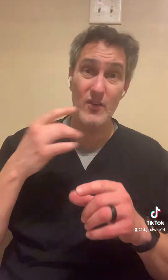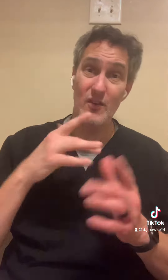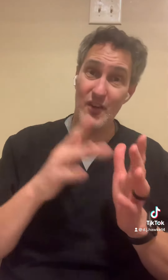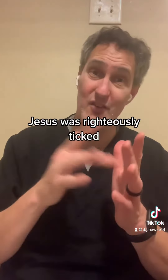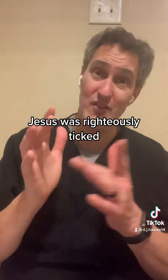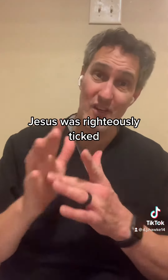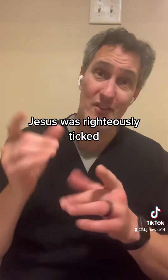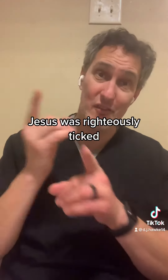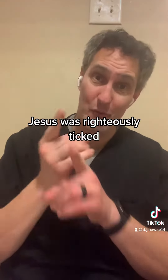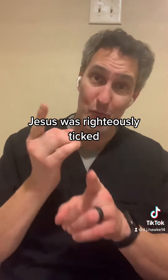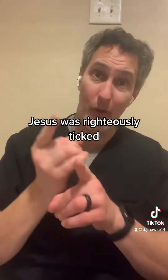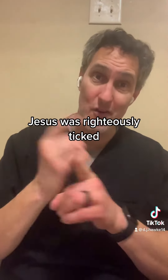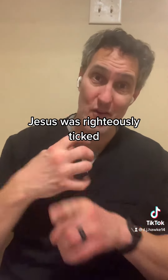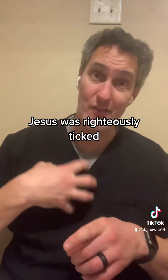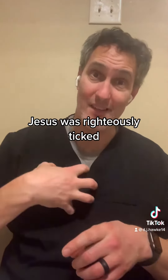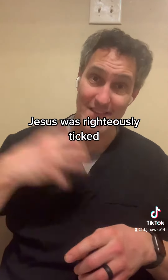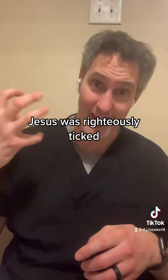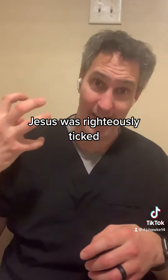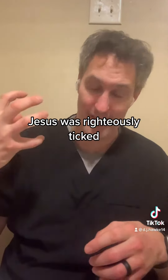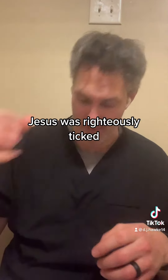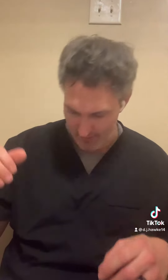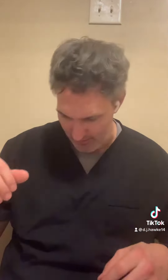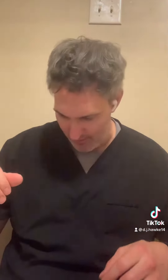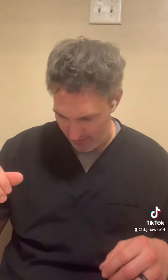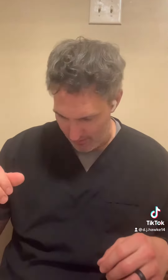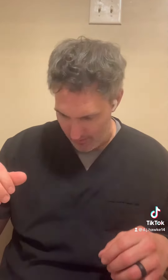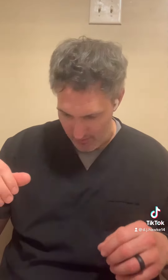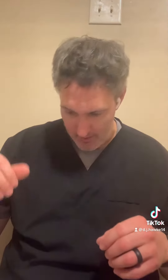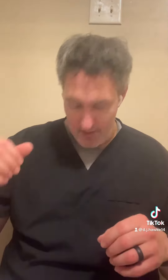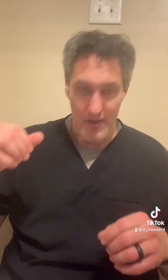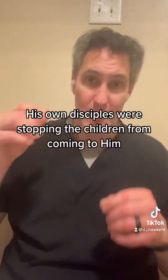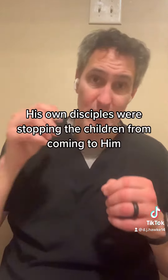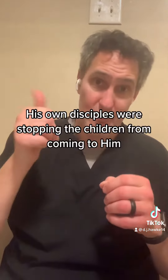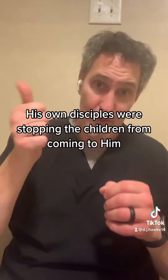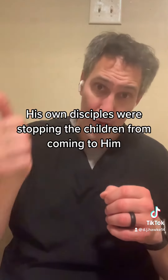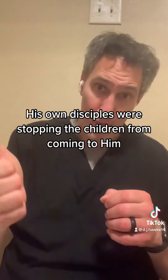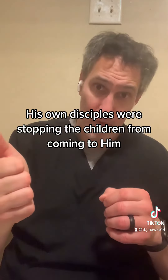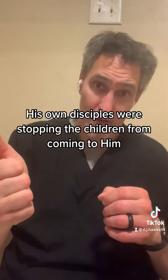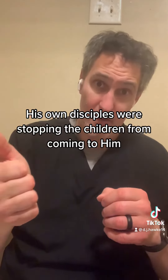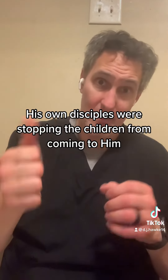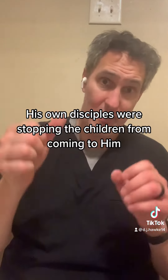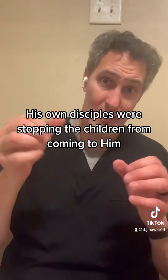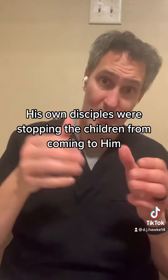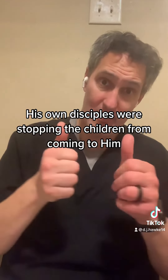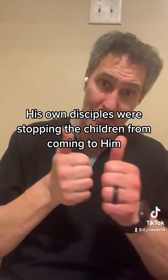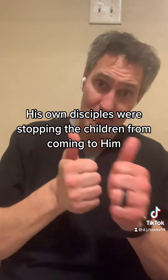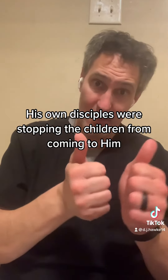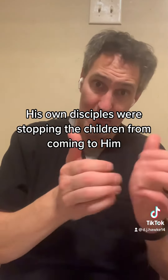Jesus was righteously ticked. His own disciples